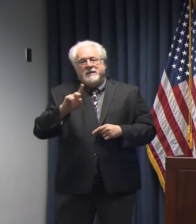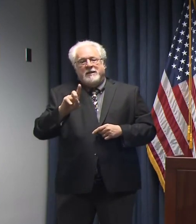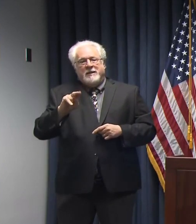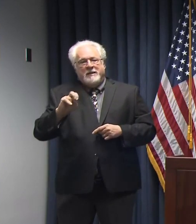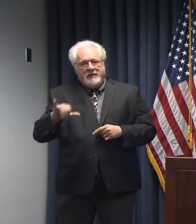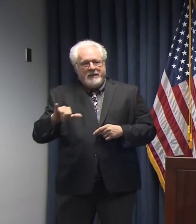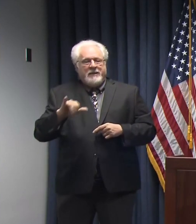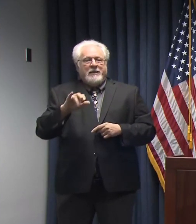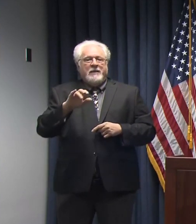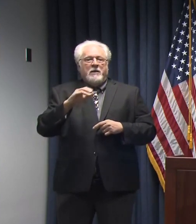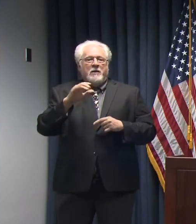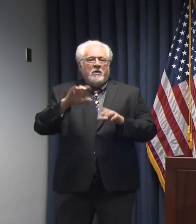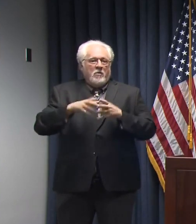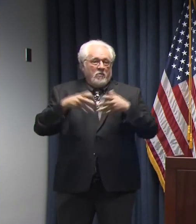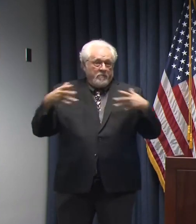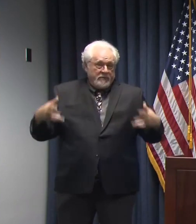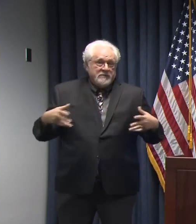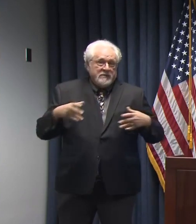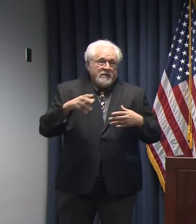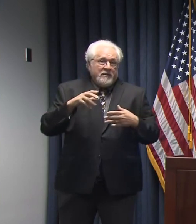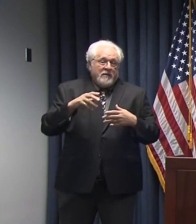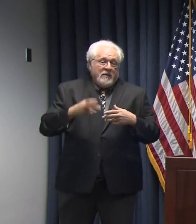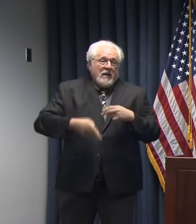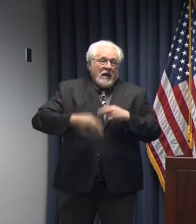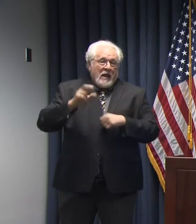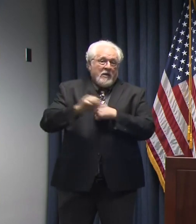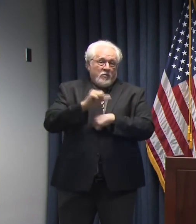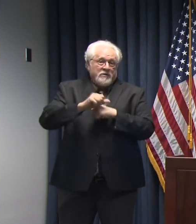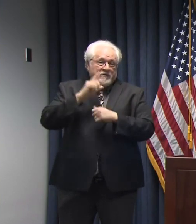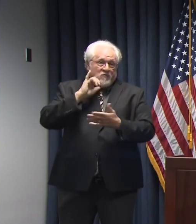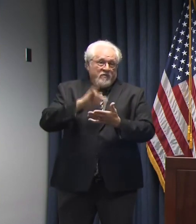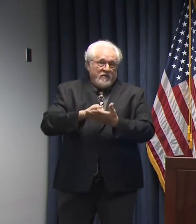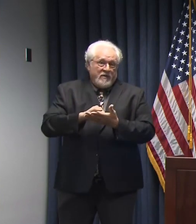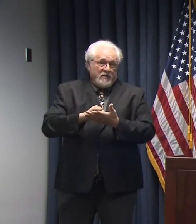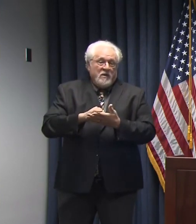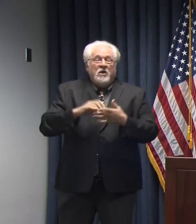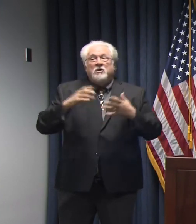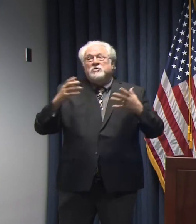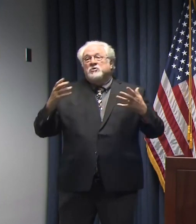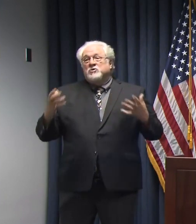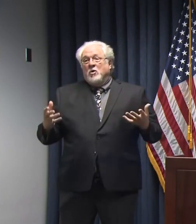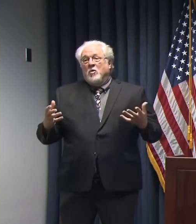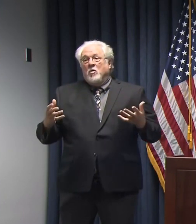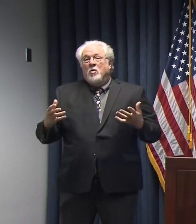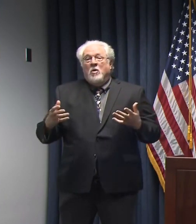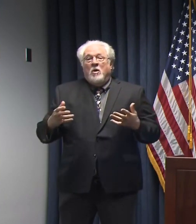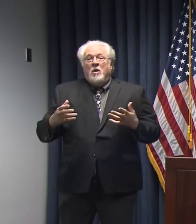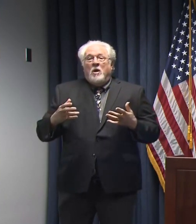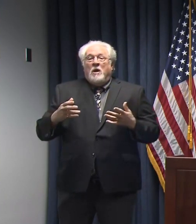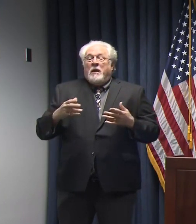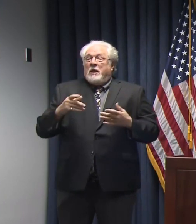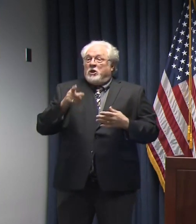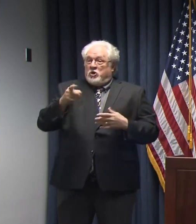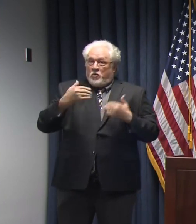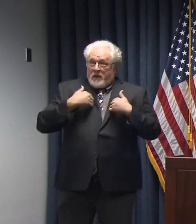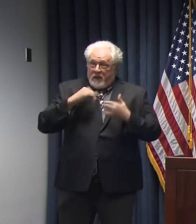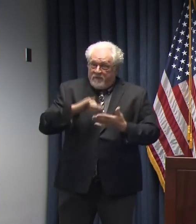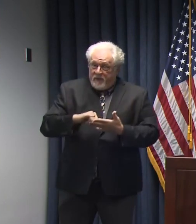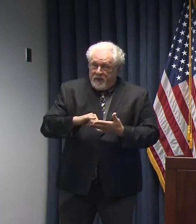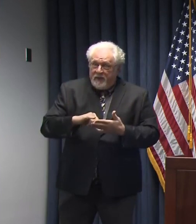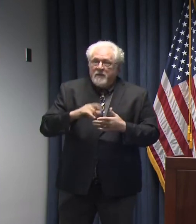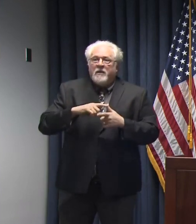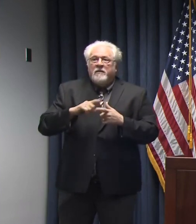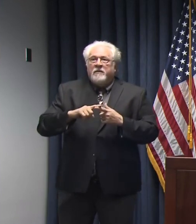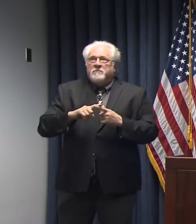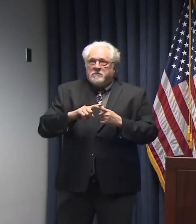obesity are also at really high risk for bad outcomes. And so to the extent that you're somebody that has those conditions, we want you to